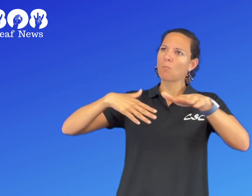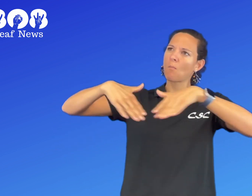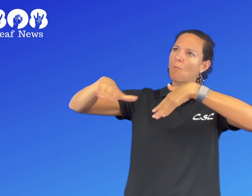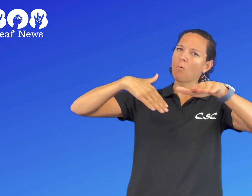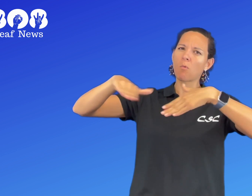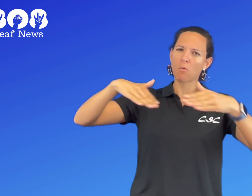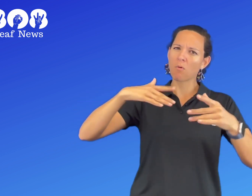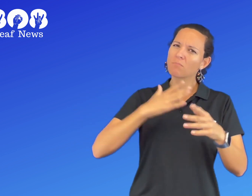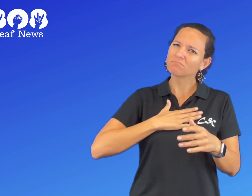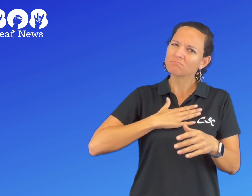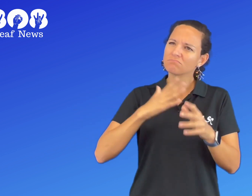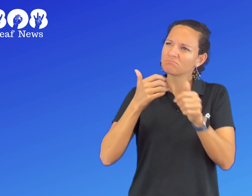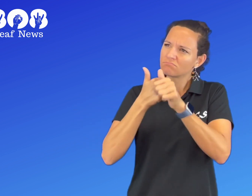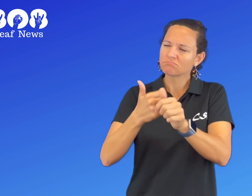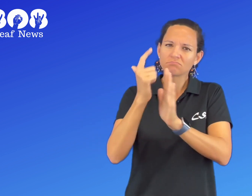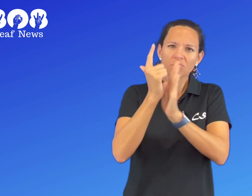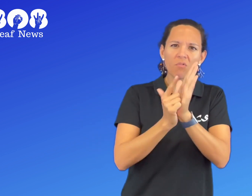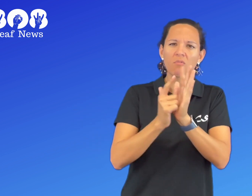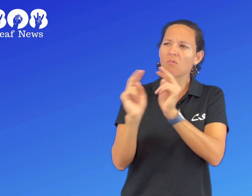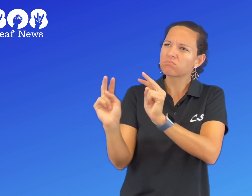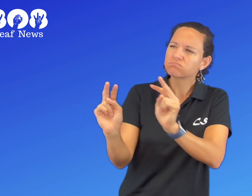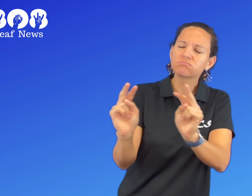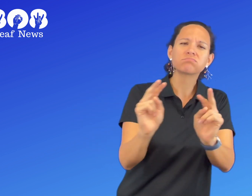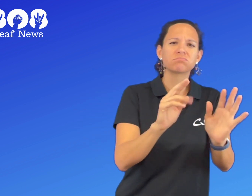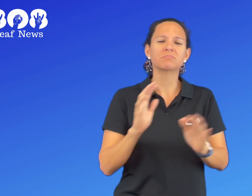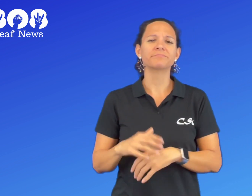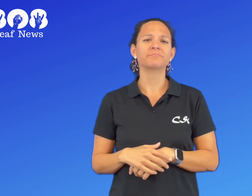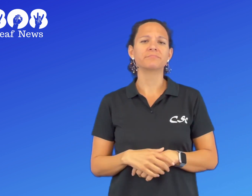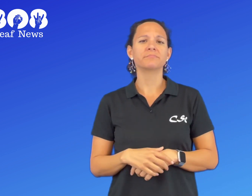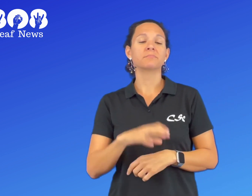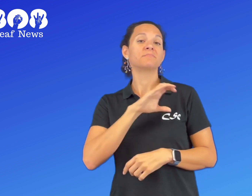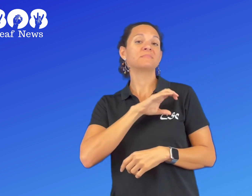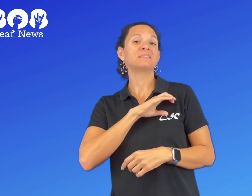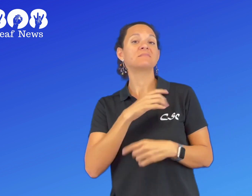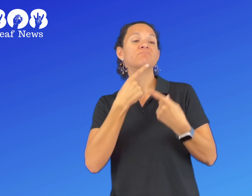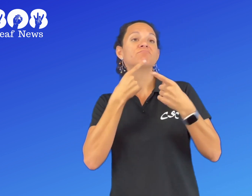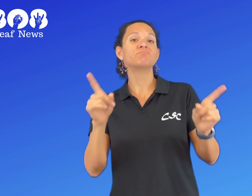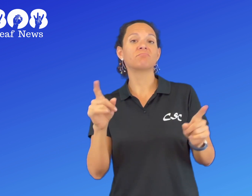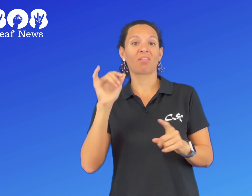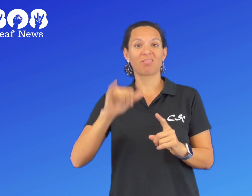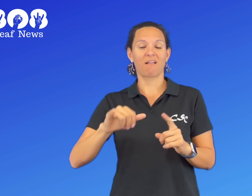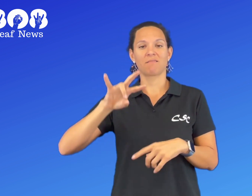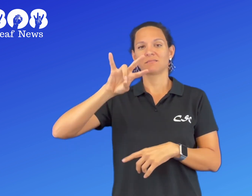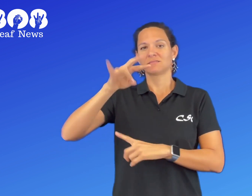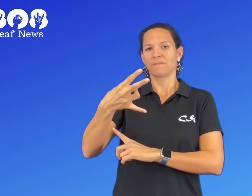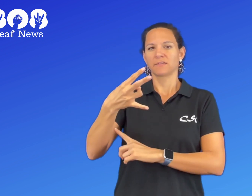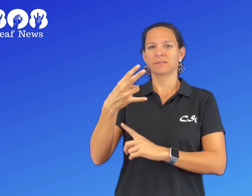driving and follow the laws. Law enforcement stated that this is the seventh